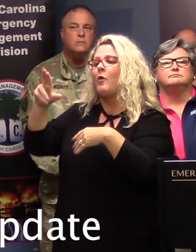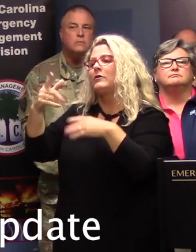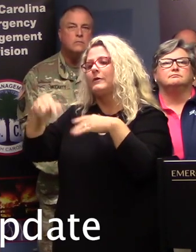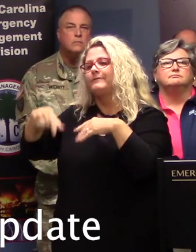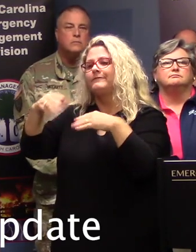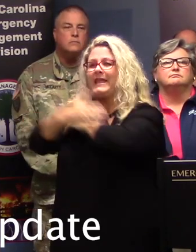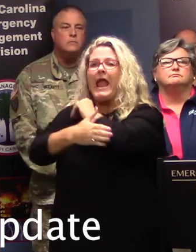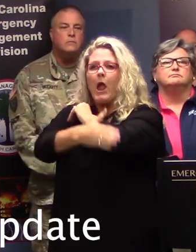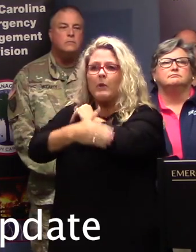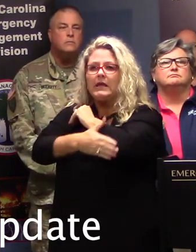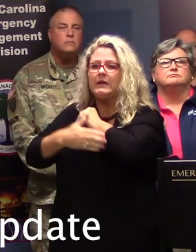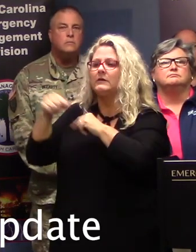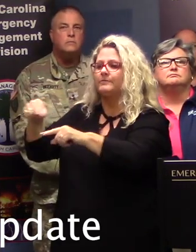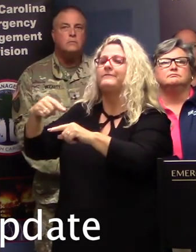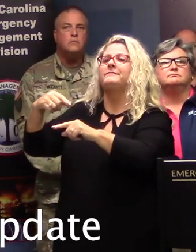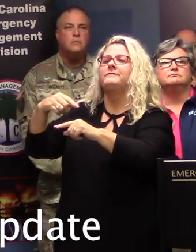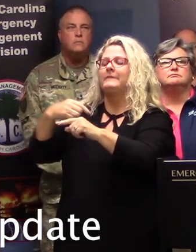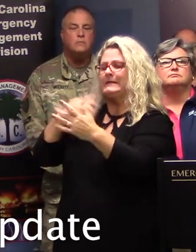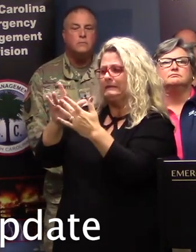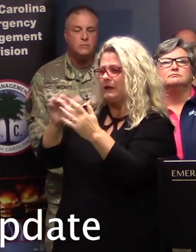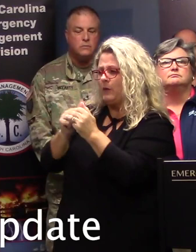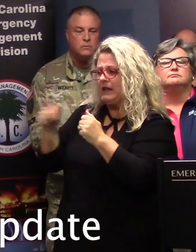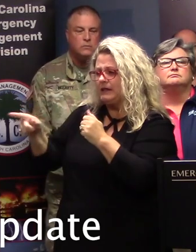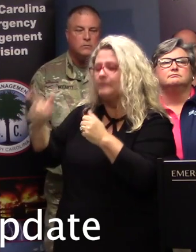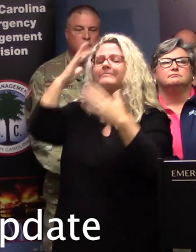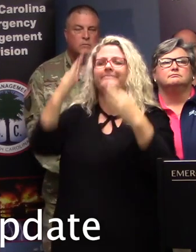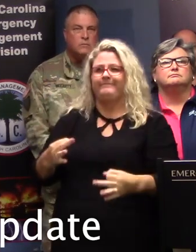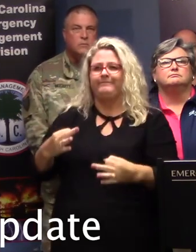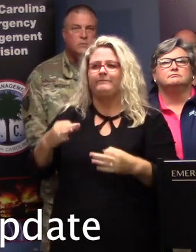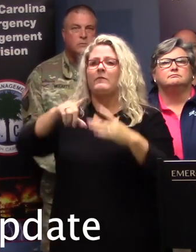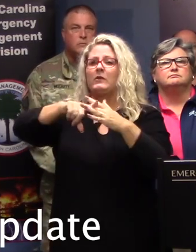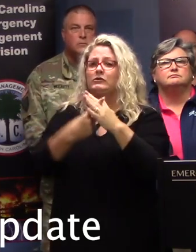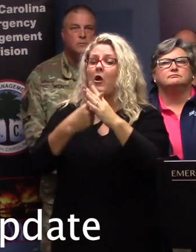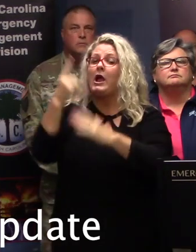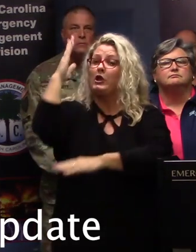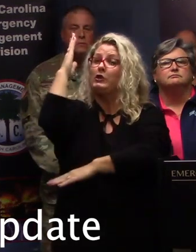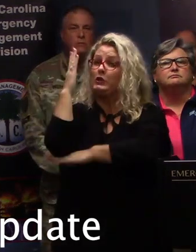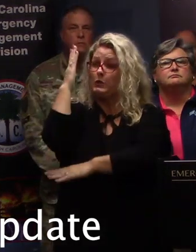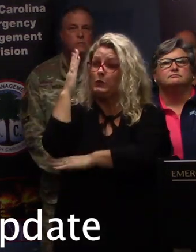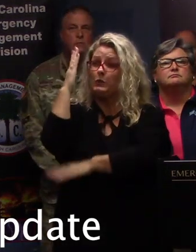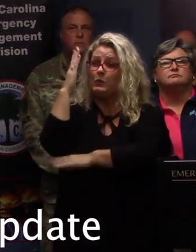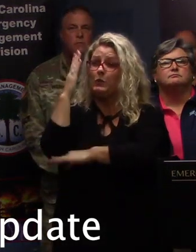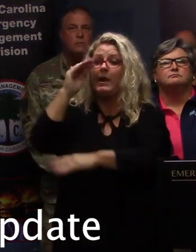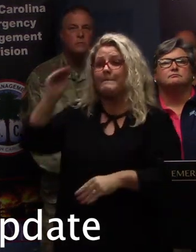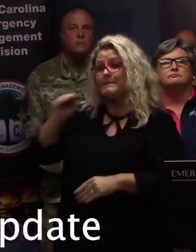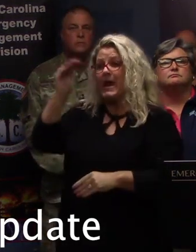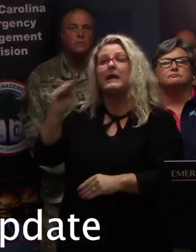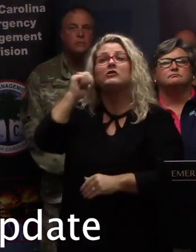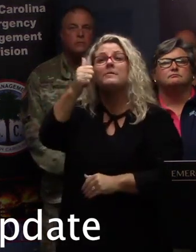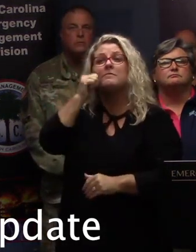I'm issuing a mandatory evacuation starting at noon, starting at noon on Monday,